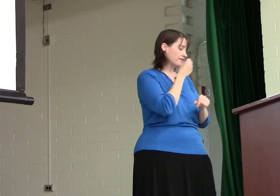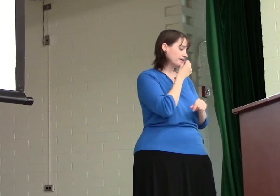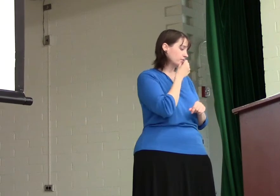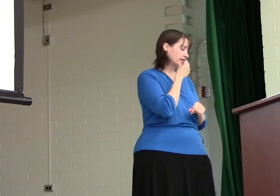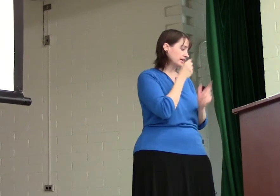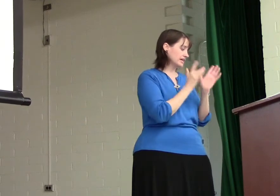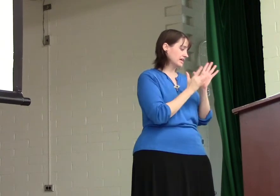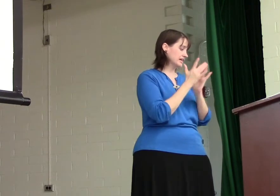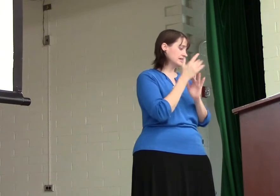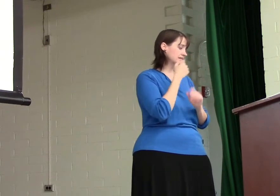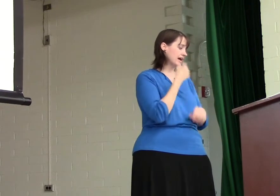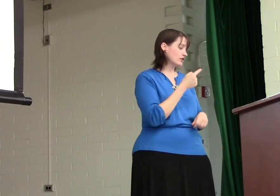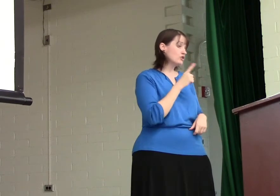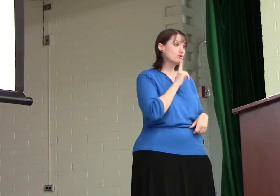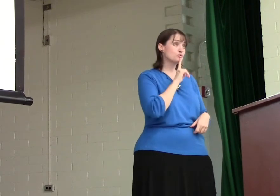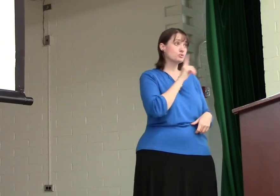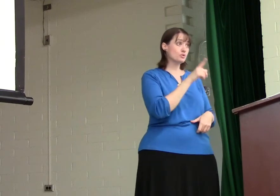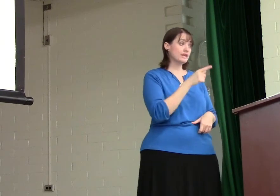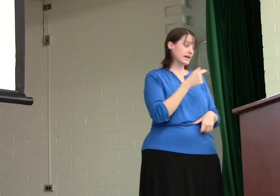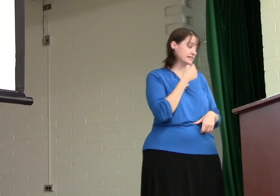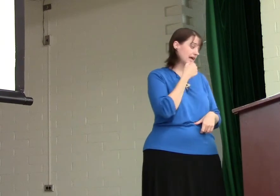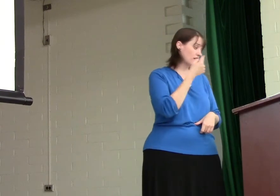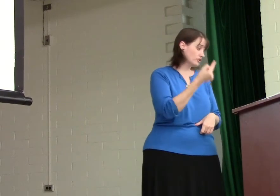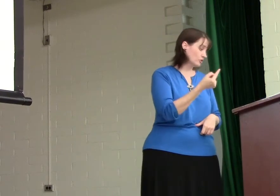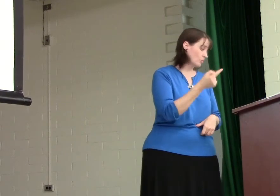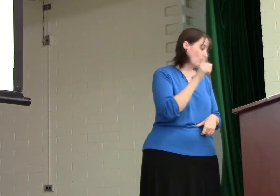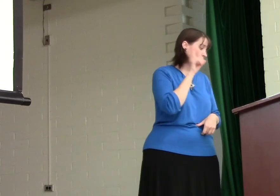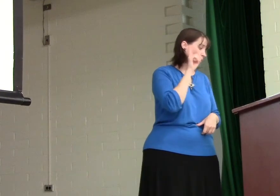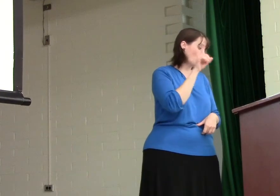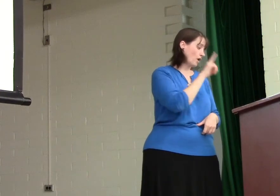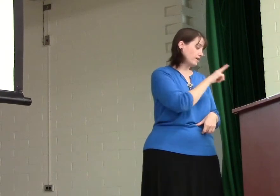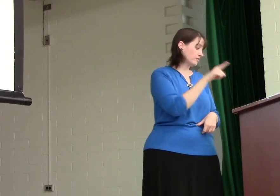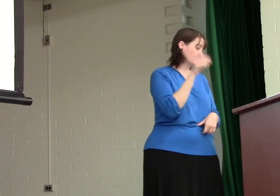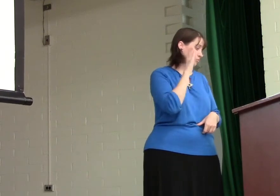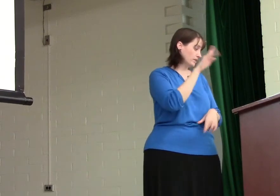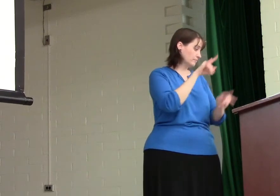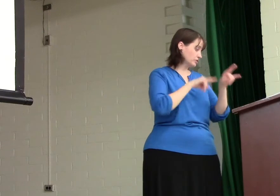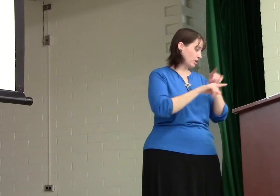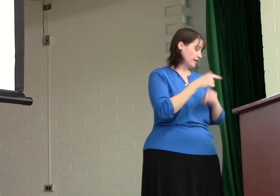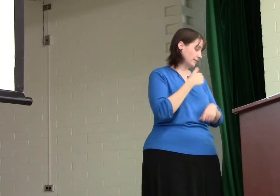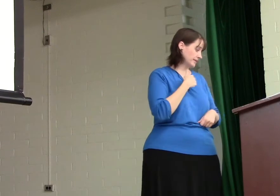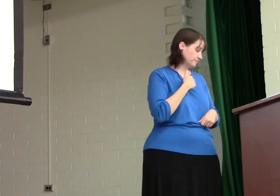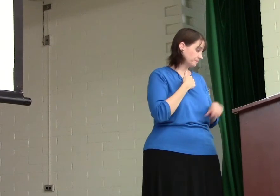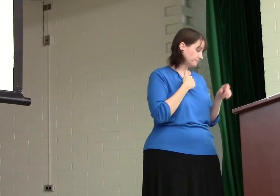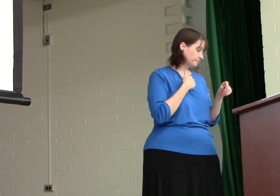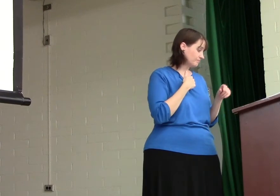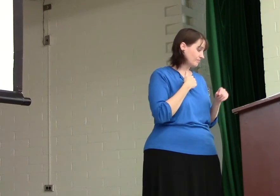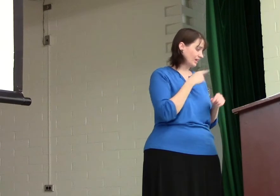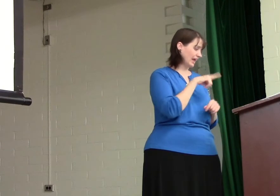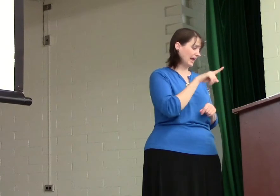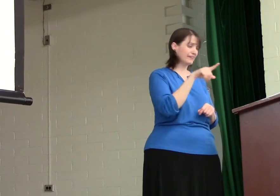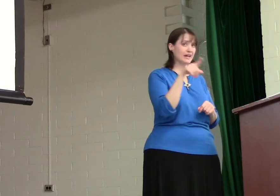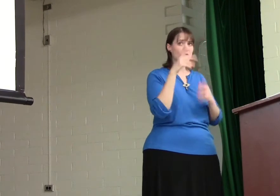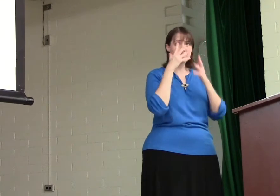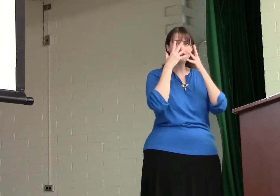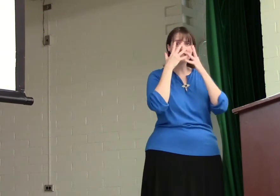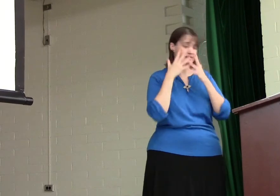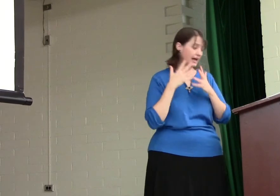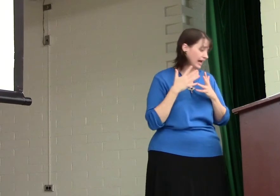they were eating, he said, Truly I tell you, one of you will betray me. And they were very sad.